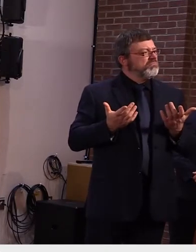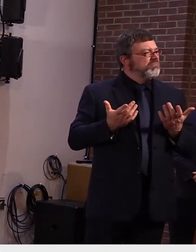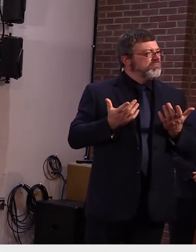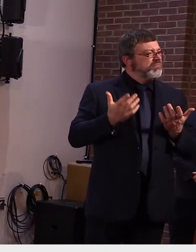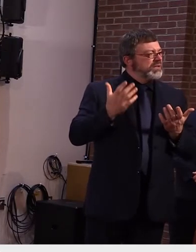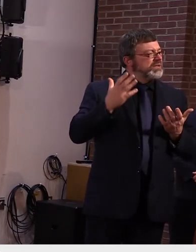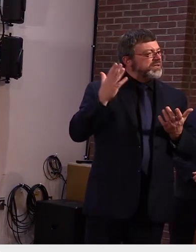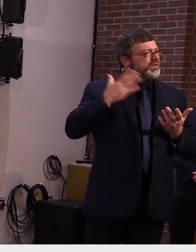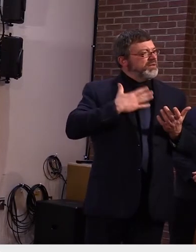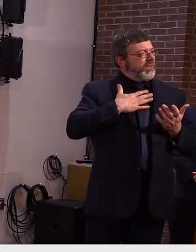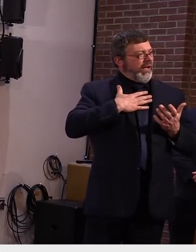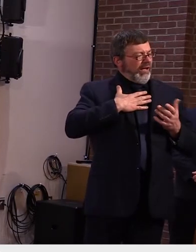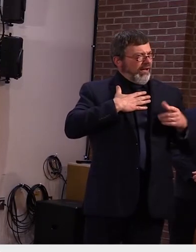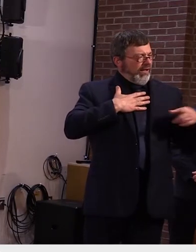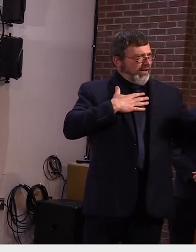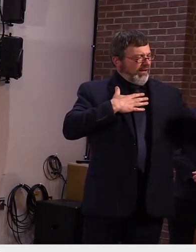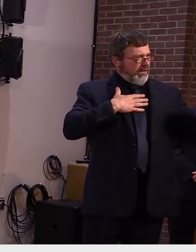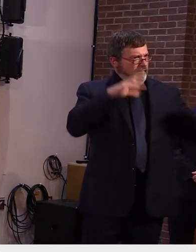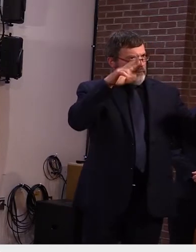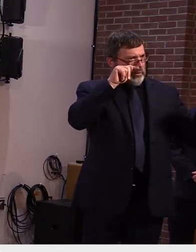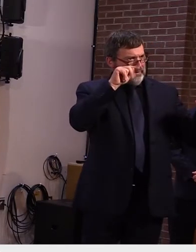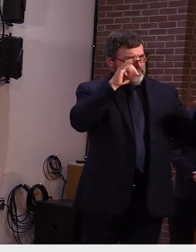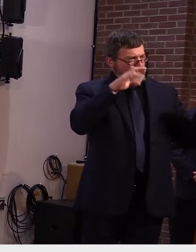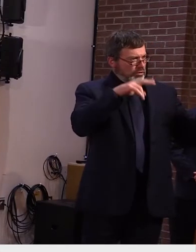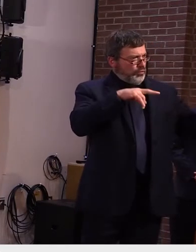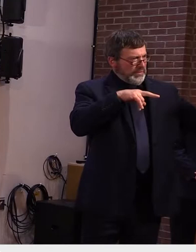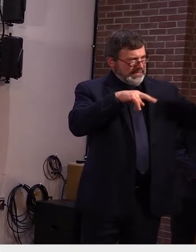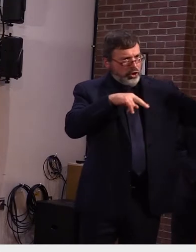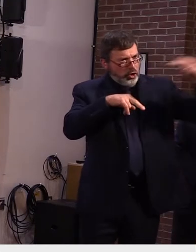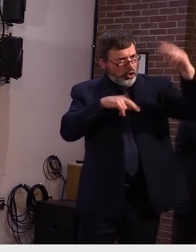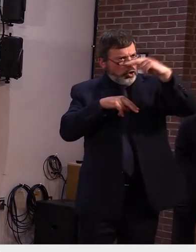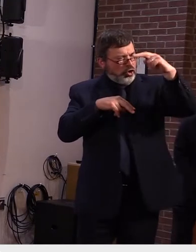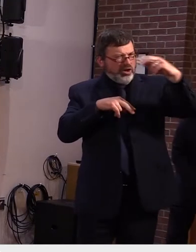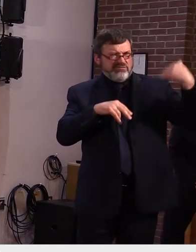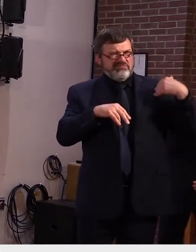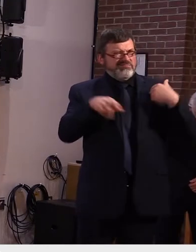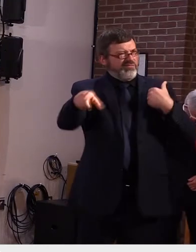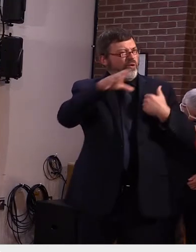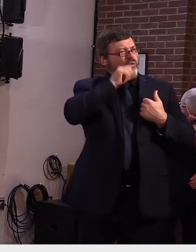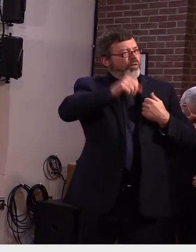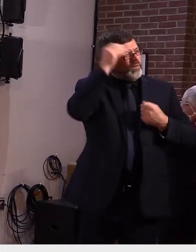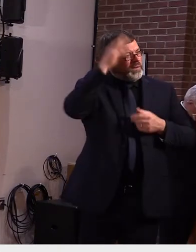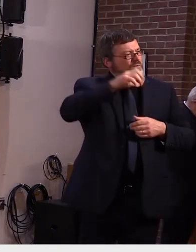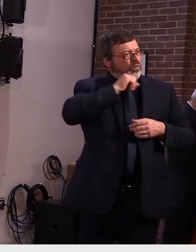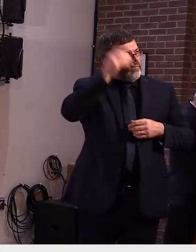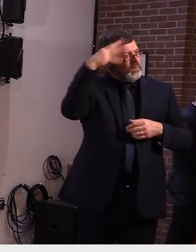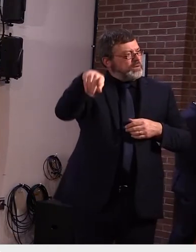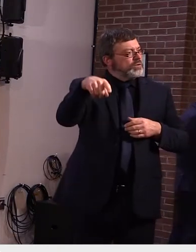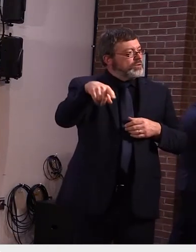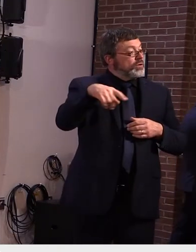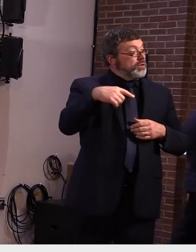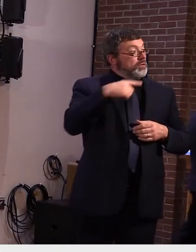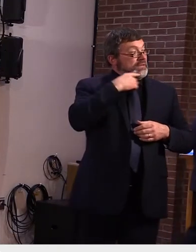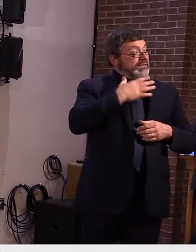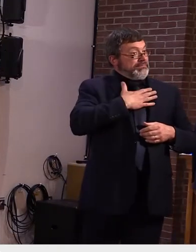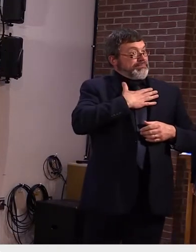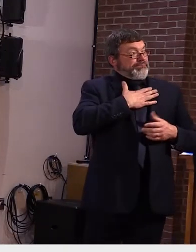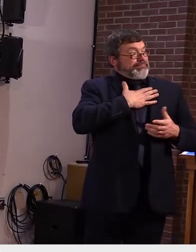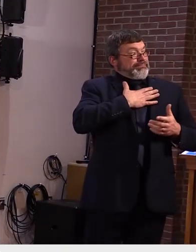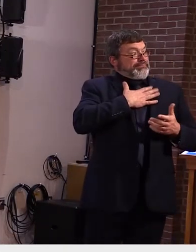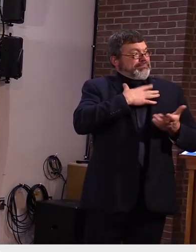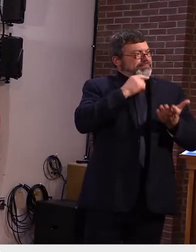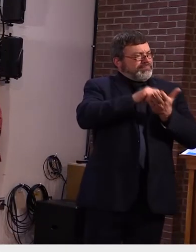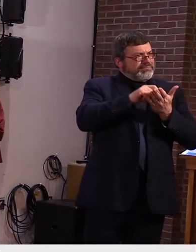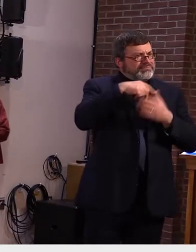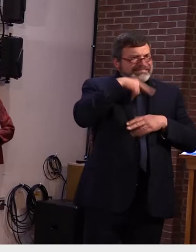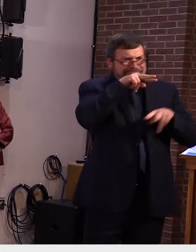cases there have been in schools and how many active cases there in schools even journalists who follow these conferences every week